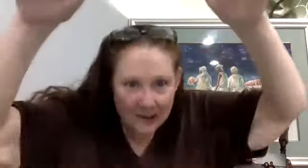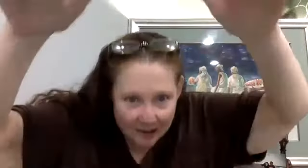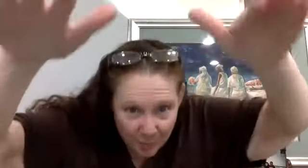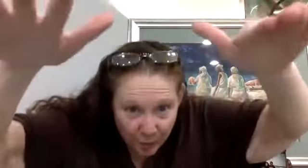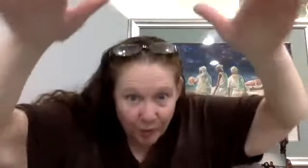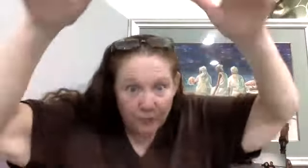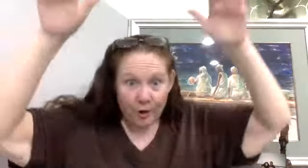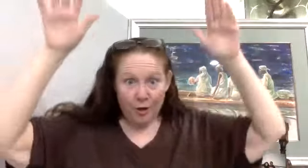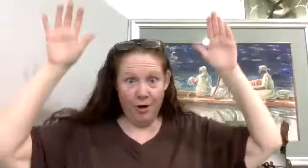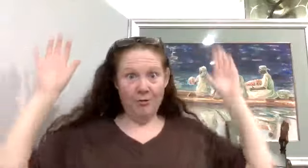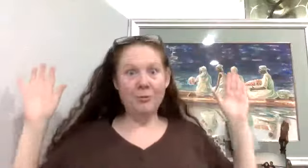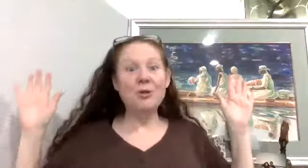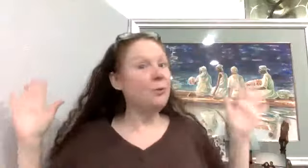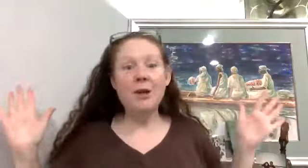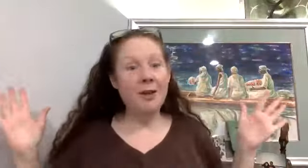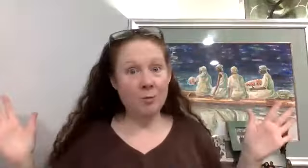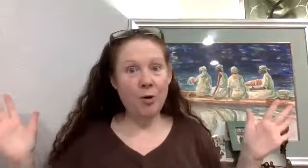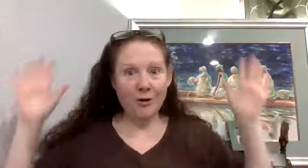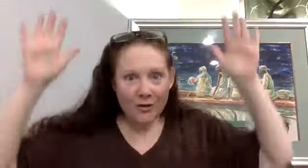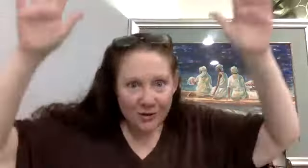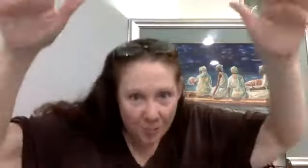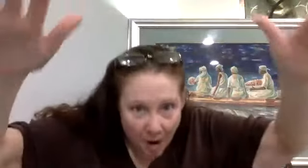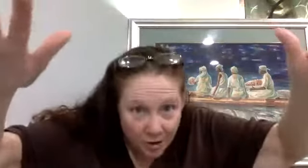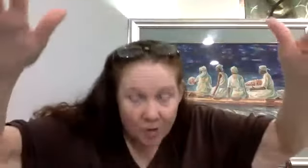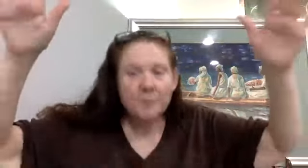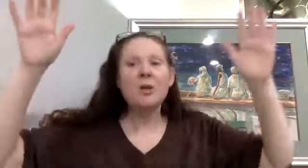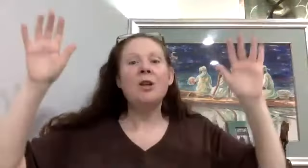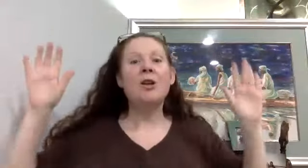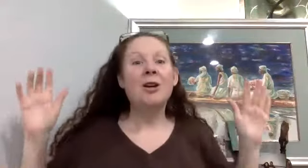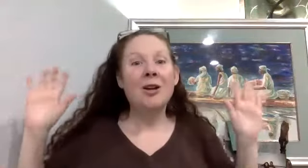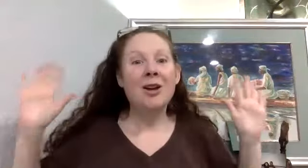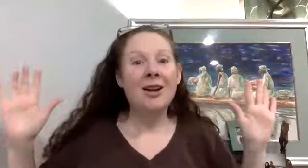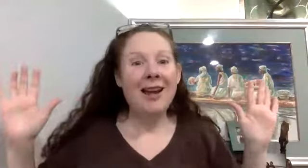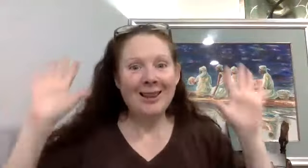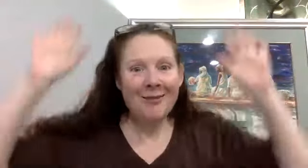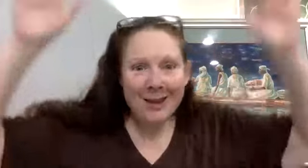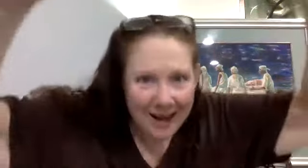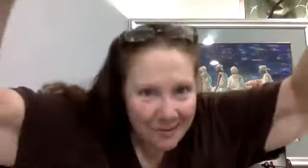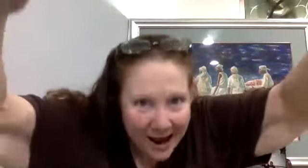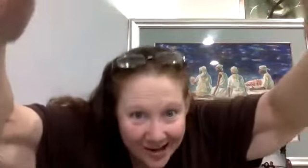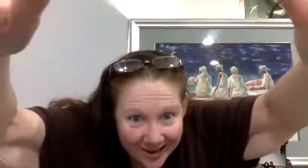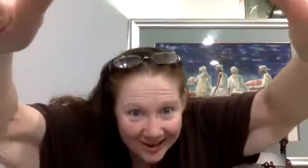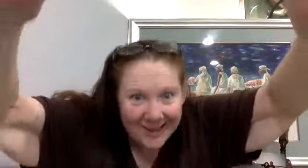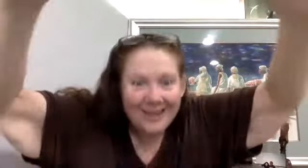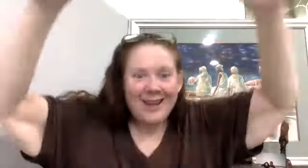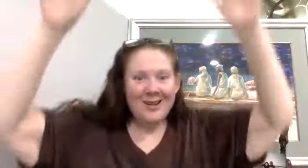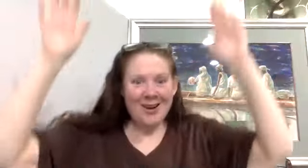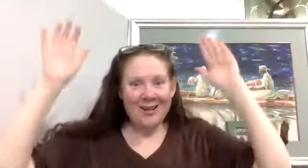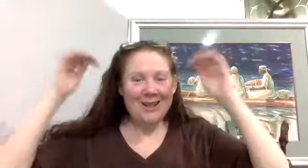symbol for a Euro, which is, we know that's the Parkinson's posture. And I love that. I imagined it looking like a Euro and I